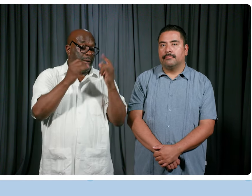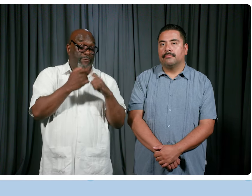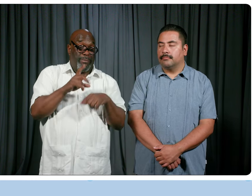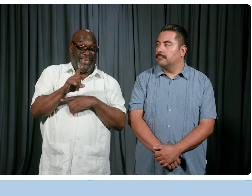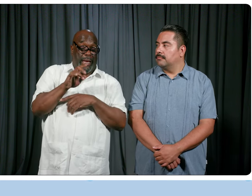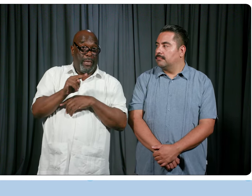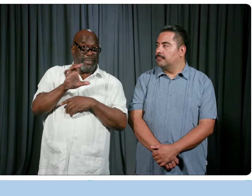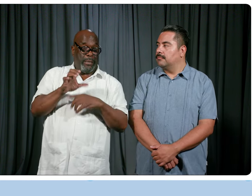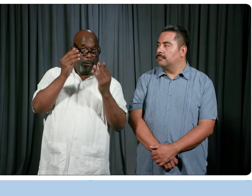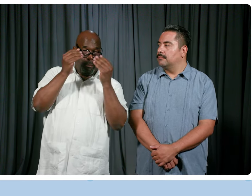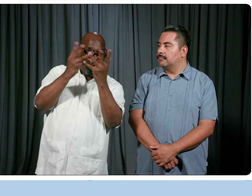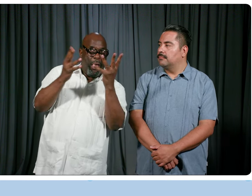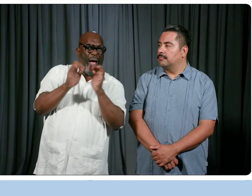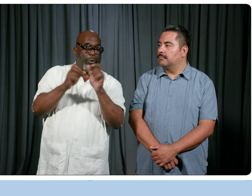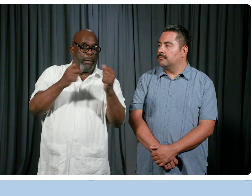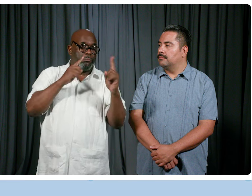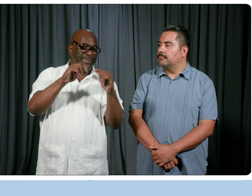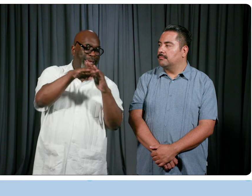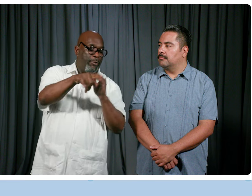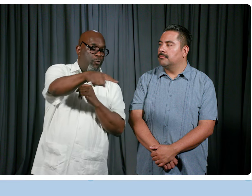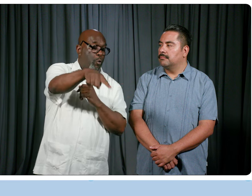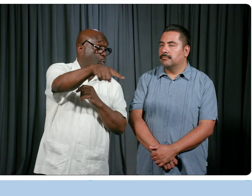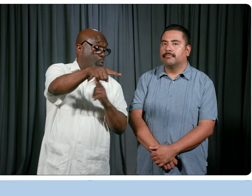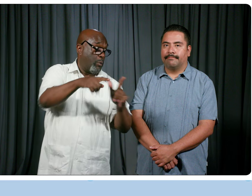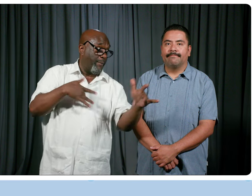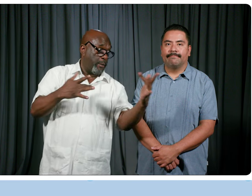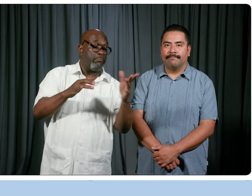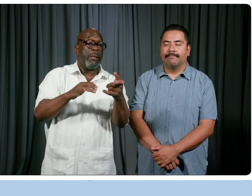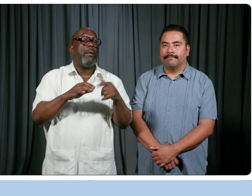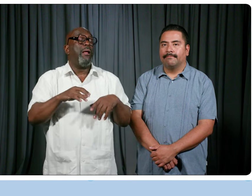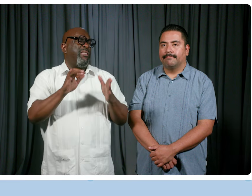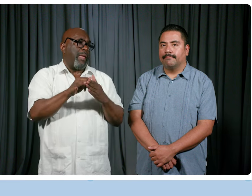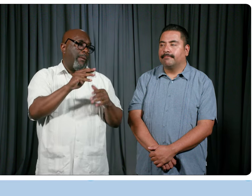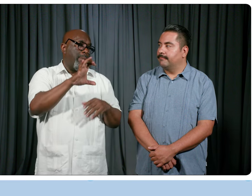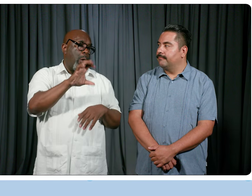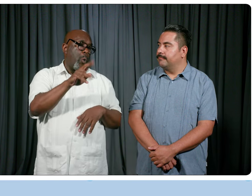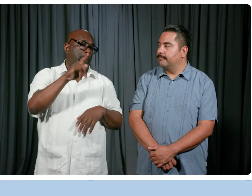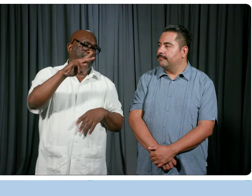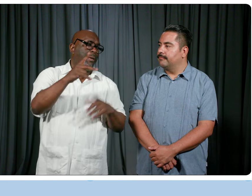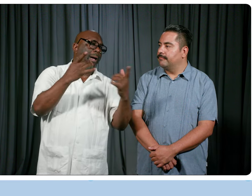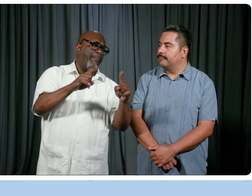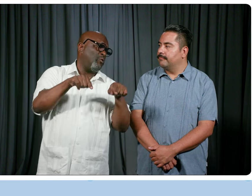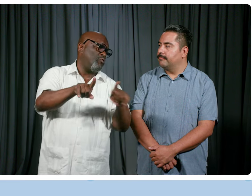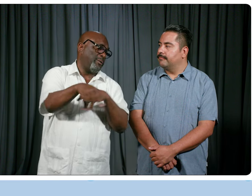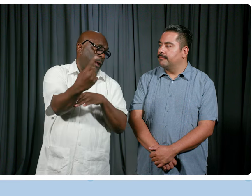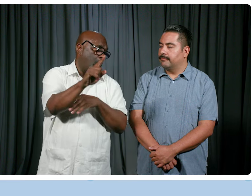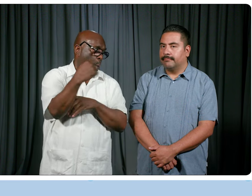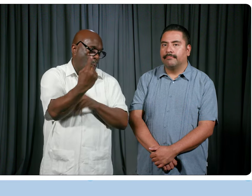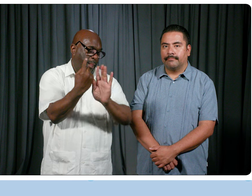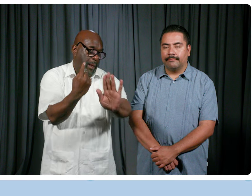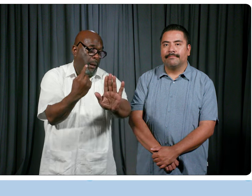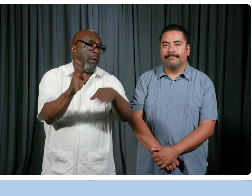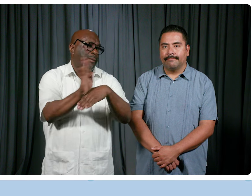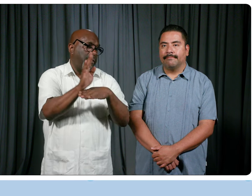DNC as to how the public can attend those events and things of that nature. So that's the McCormick Place. And that pretty much is daytime activity. That's pretty